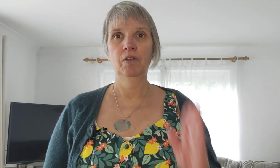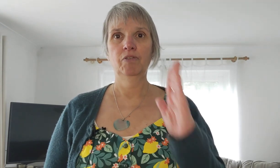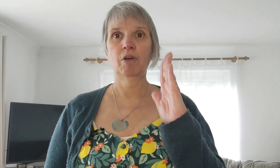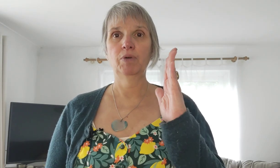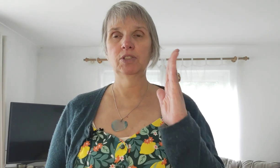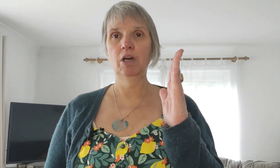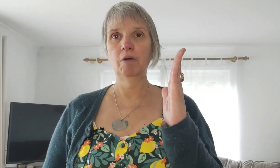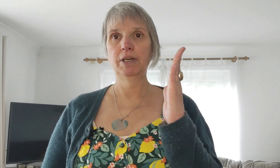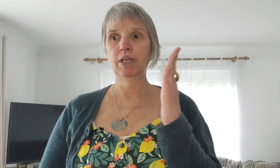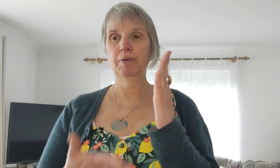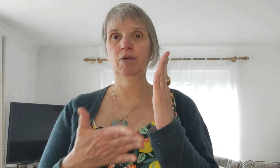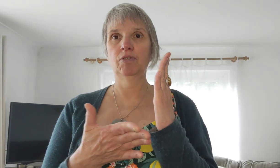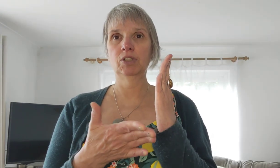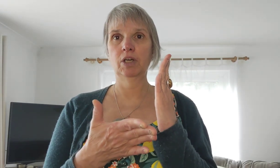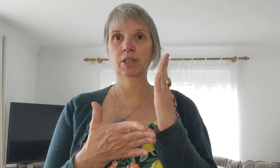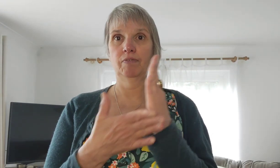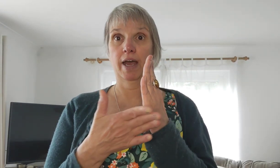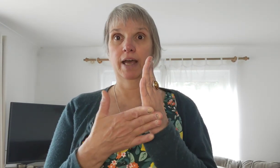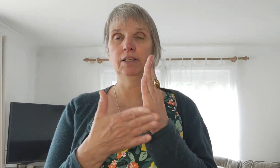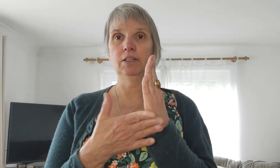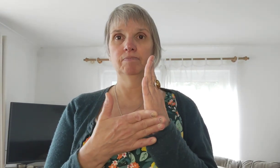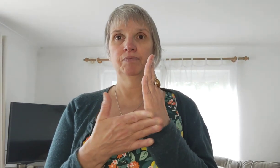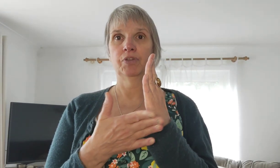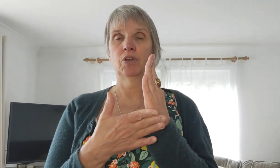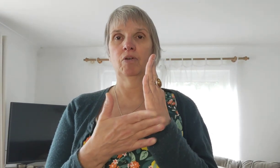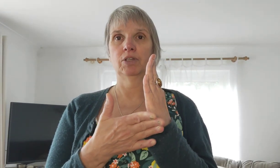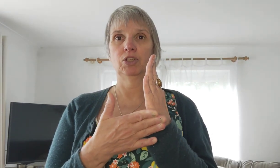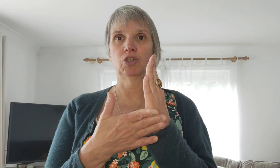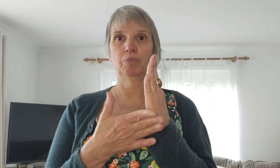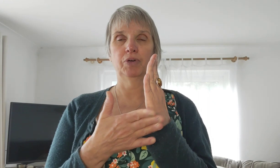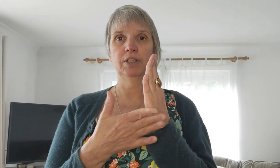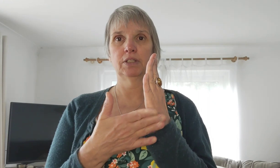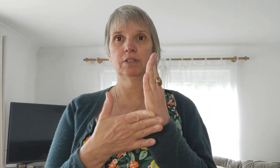so we start by tapping on the side of the hand the karate chop point